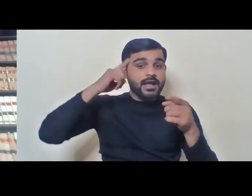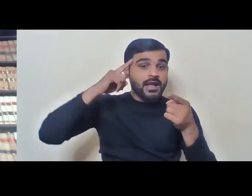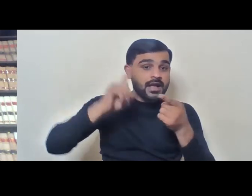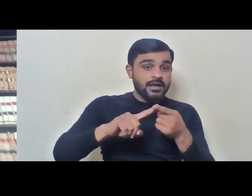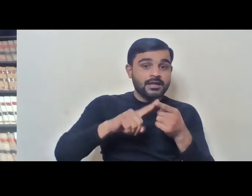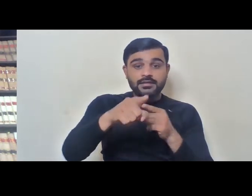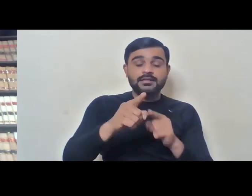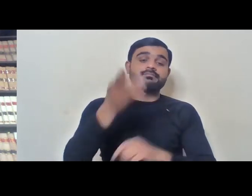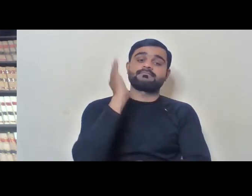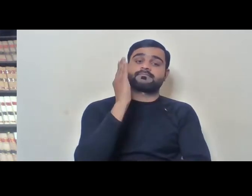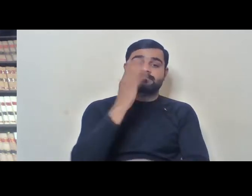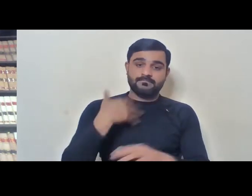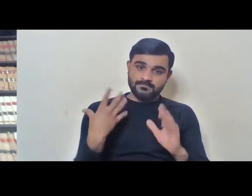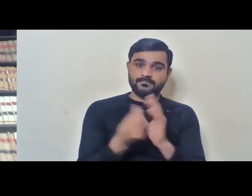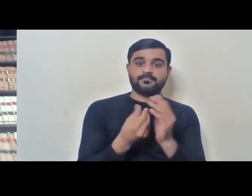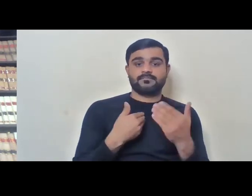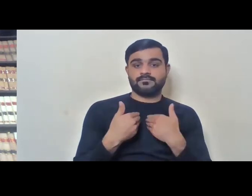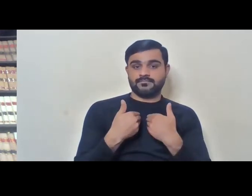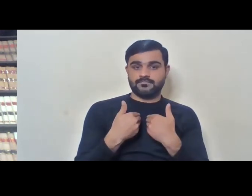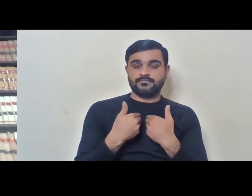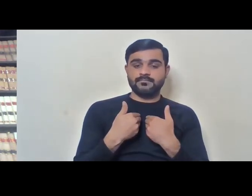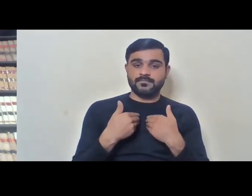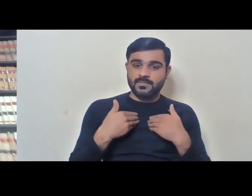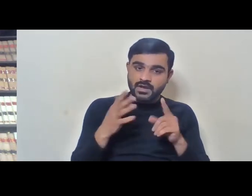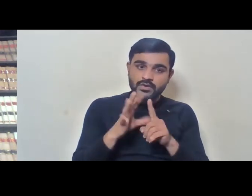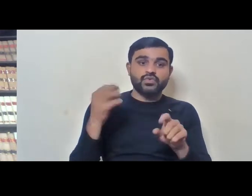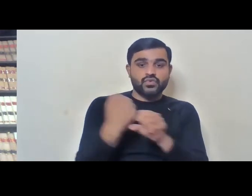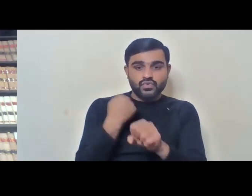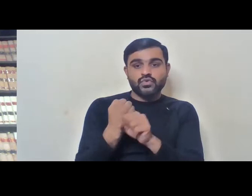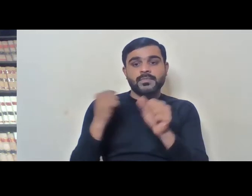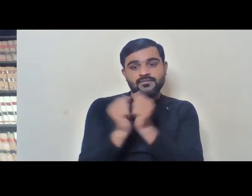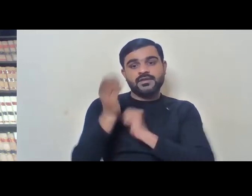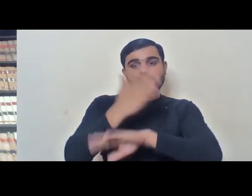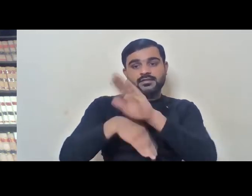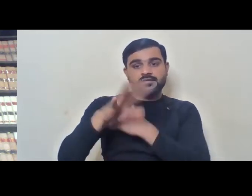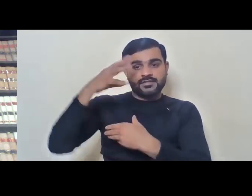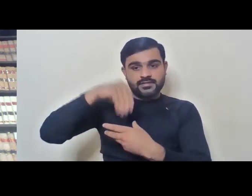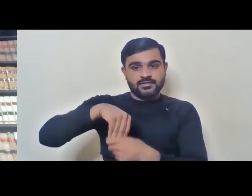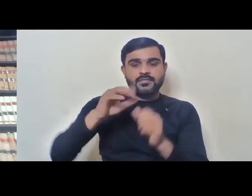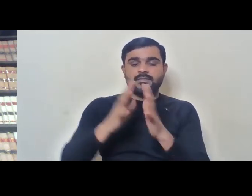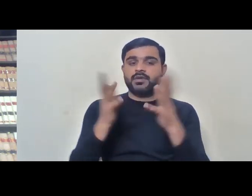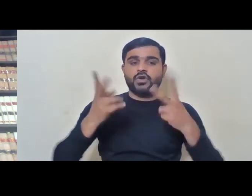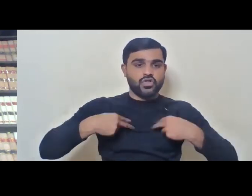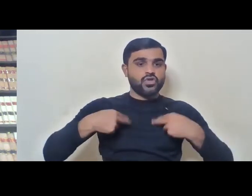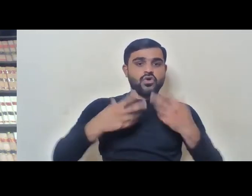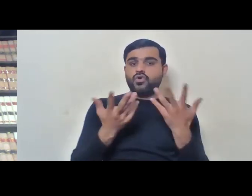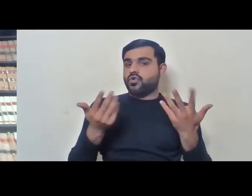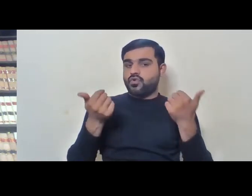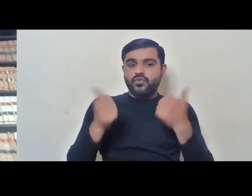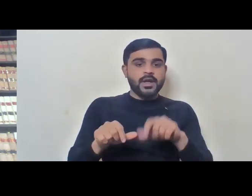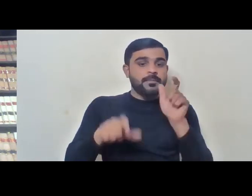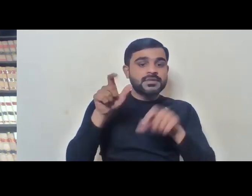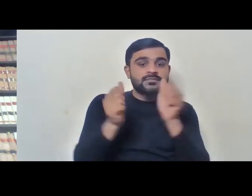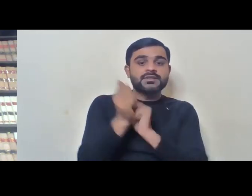do this lecture for us because we are doing some work on disability and I think we have lawyers, law students and persons with